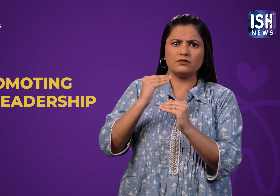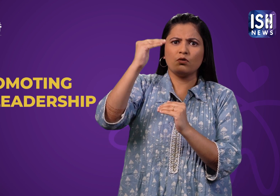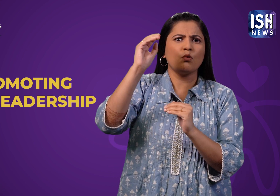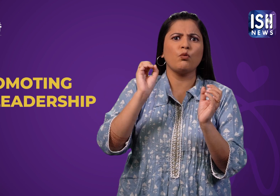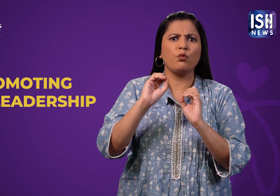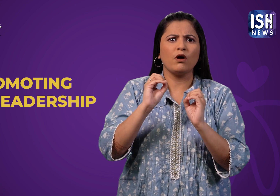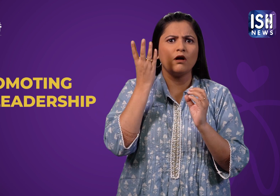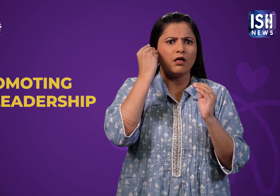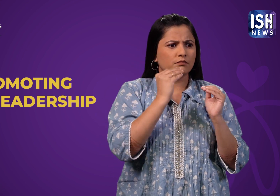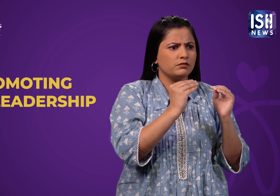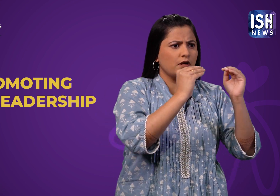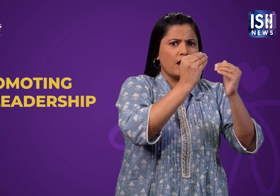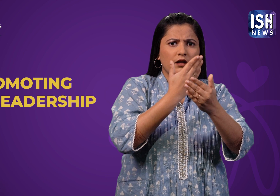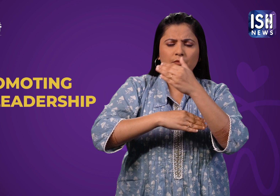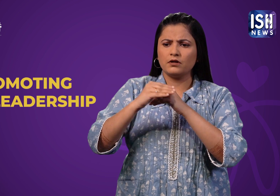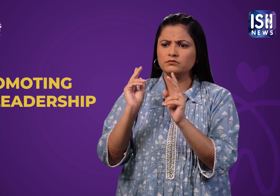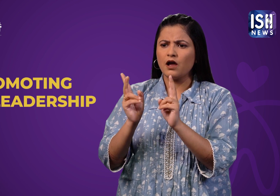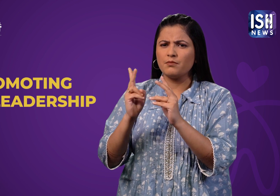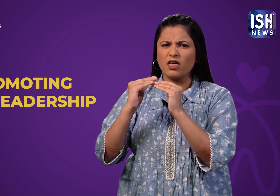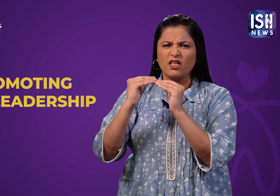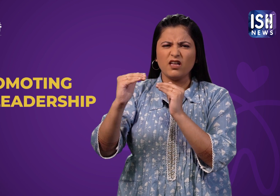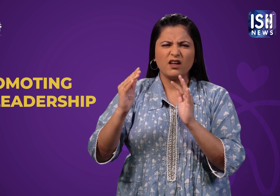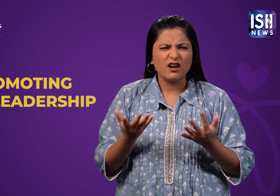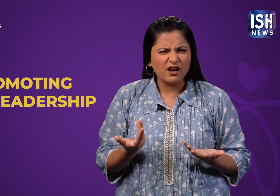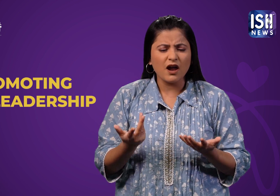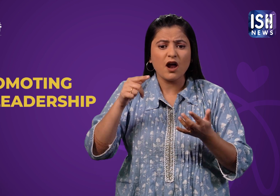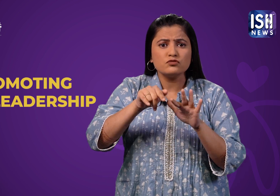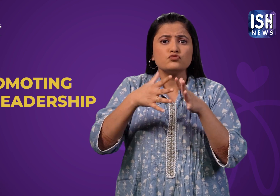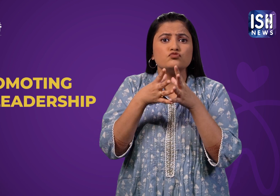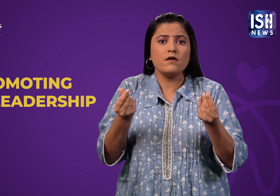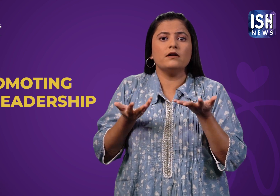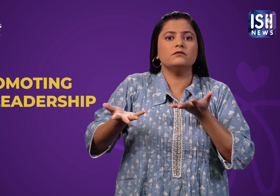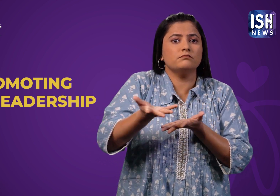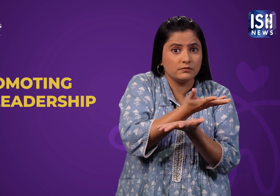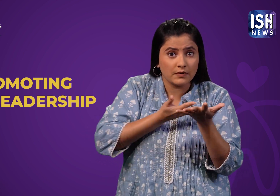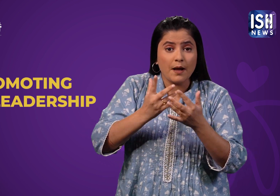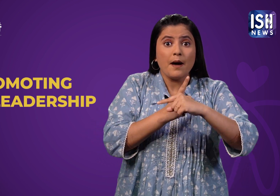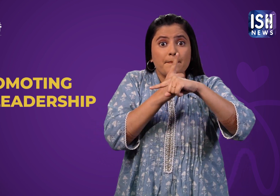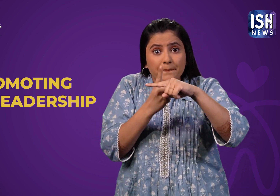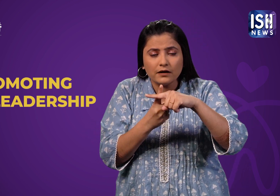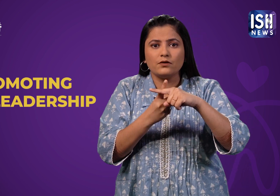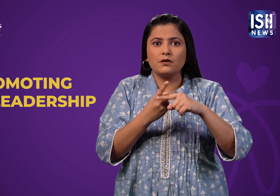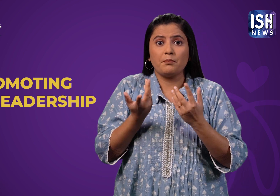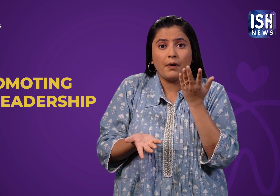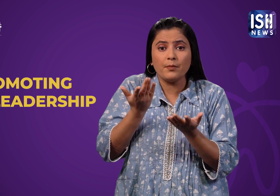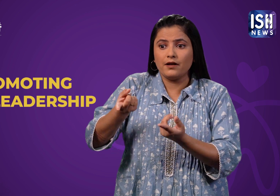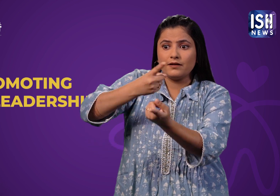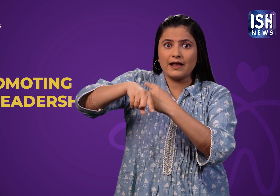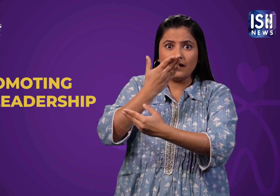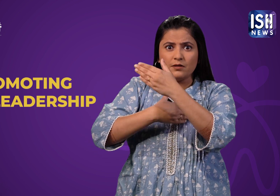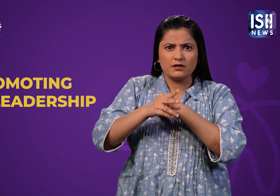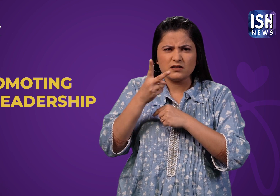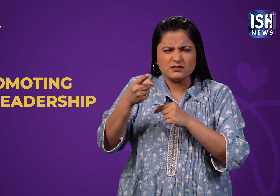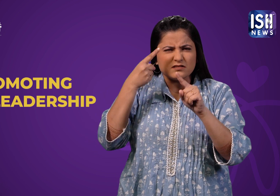and